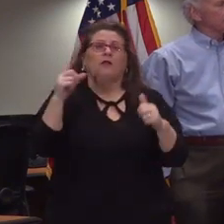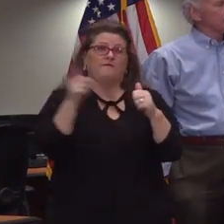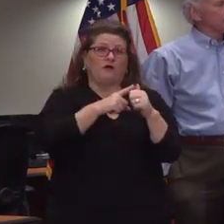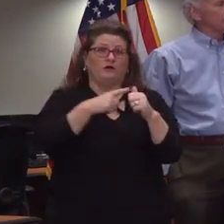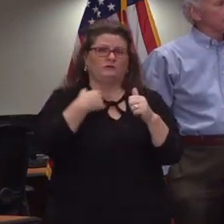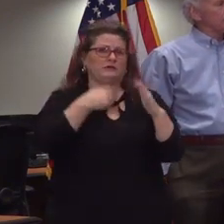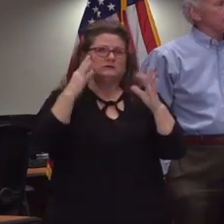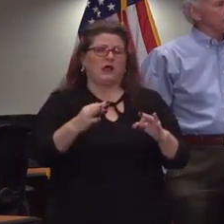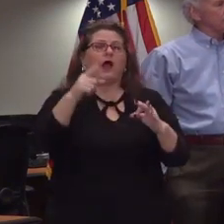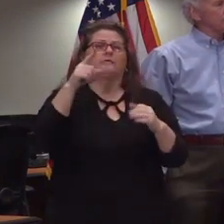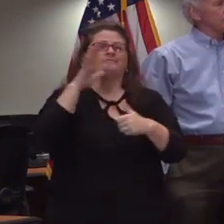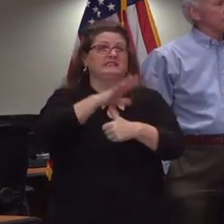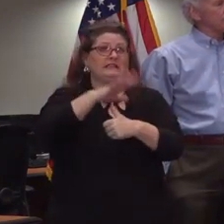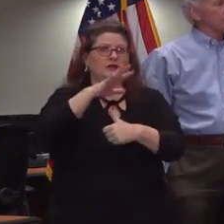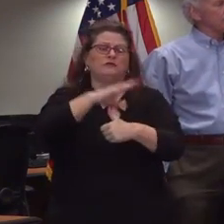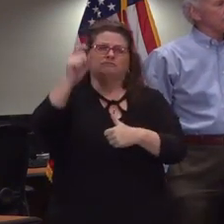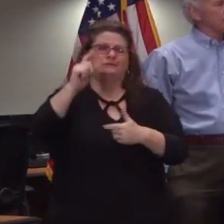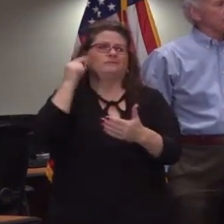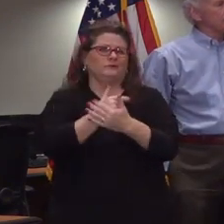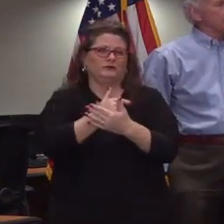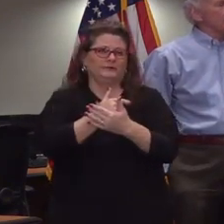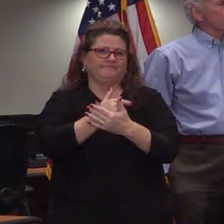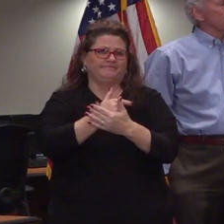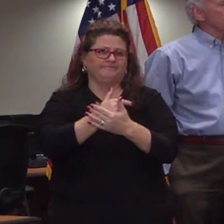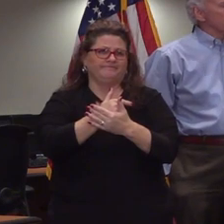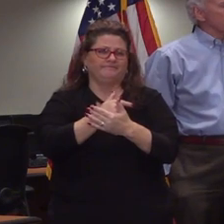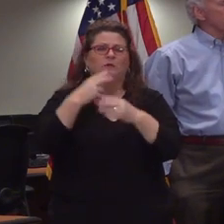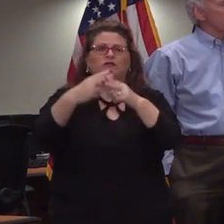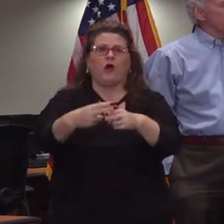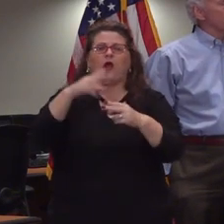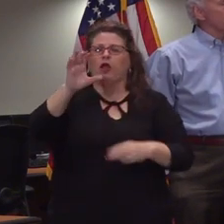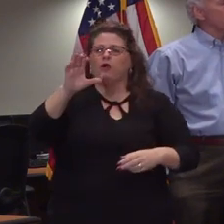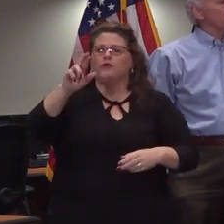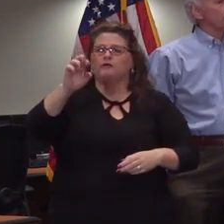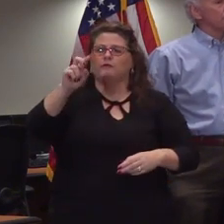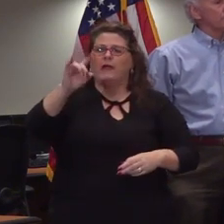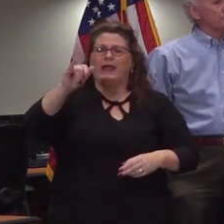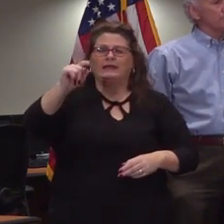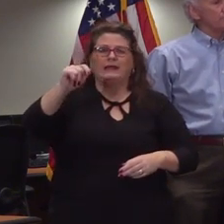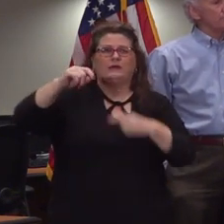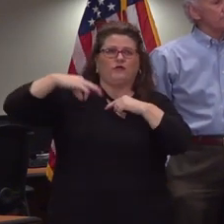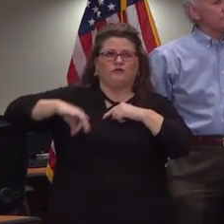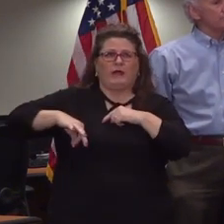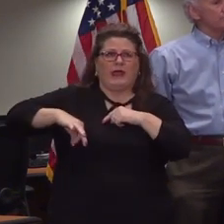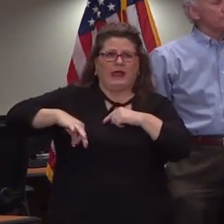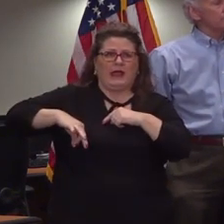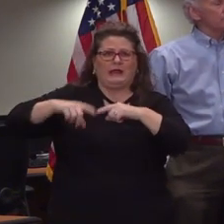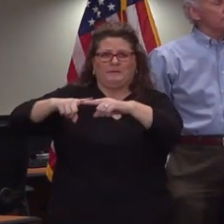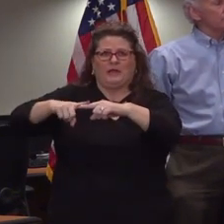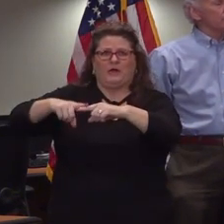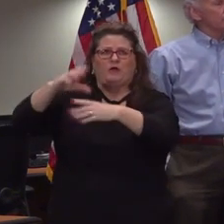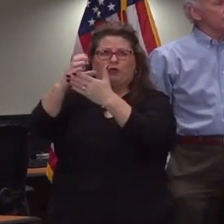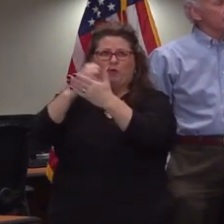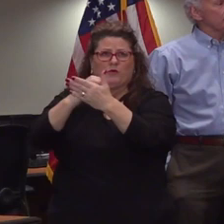make sure that seniors could graduate so we call it credit bearing courses any of those courses that are normally taken in high school